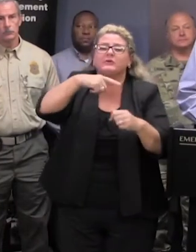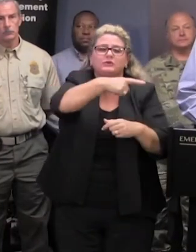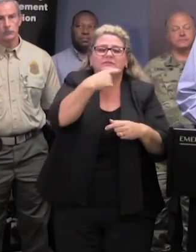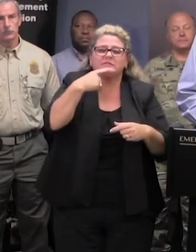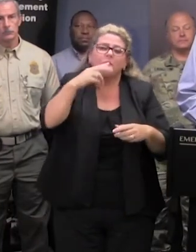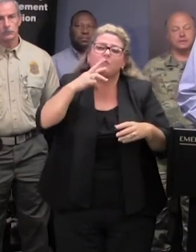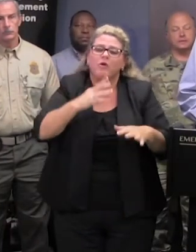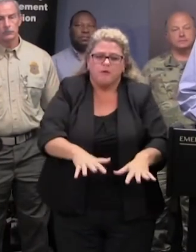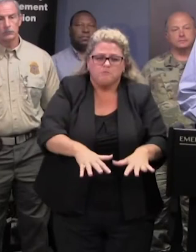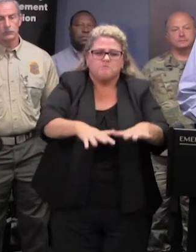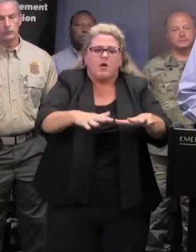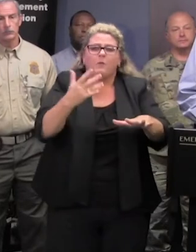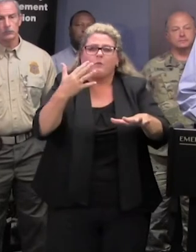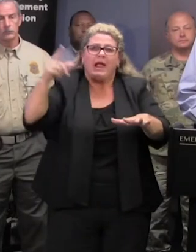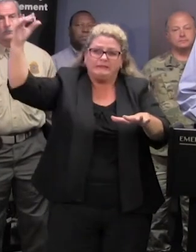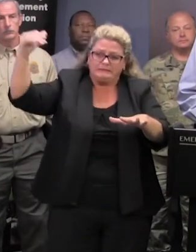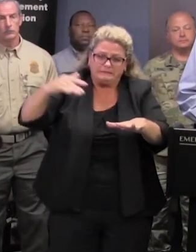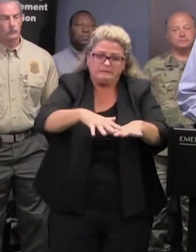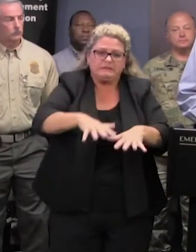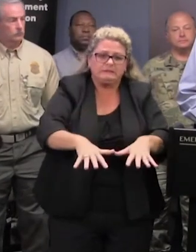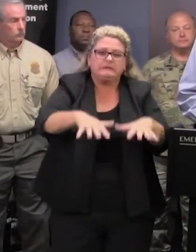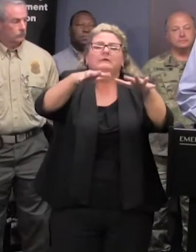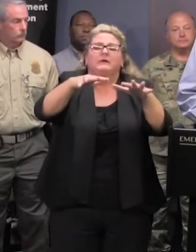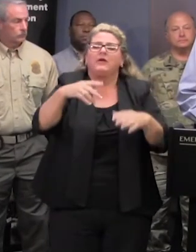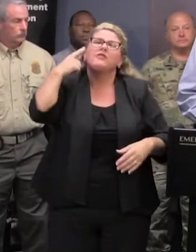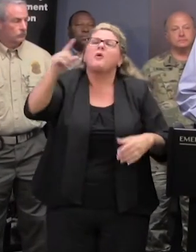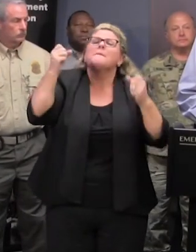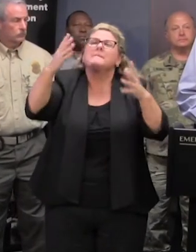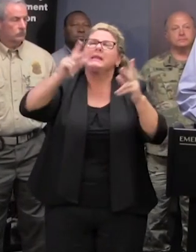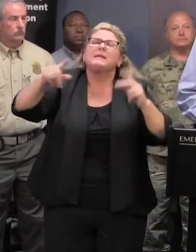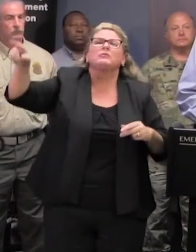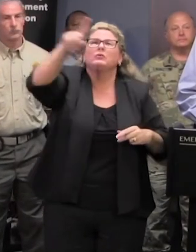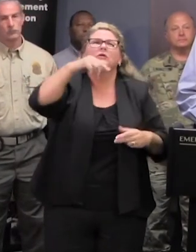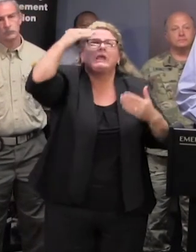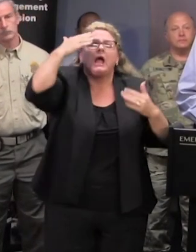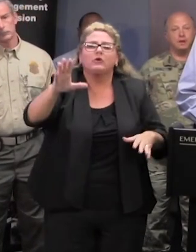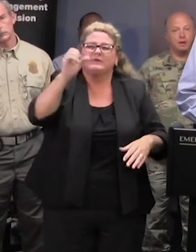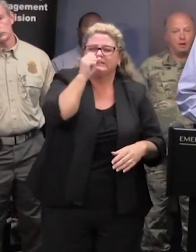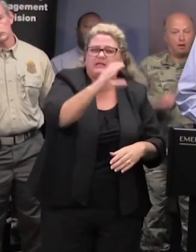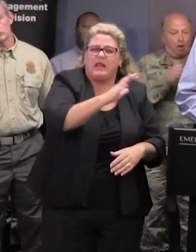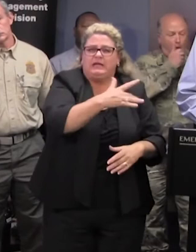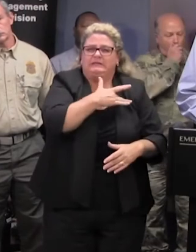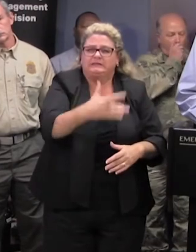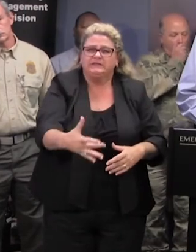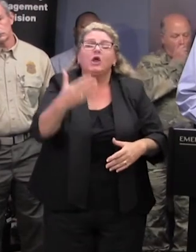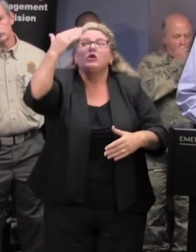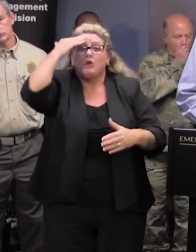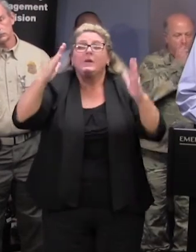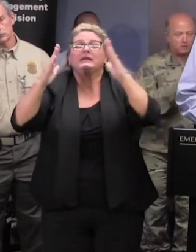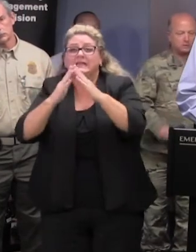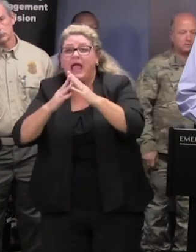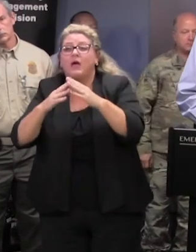for for a national audience who doesn't necessarily know south carolina that well but may know some of the towns or cities that you're